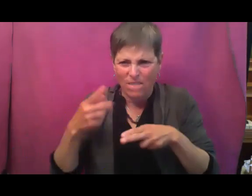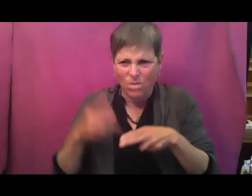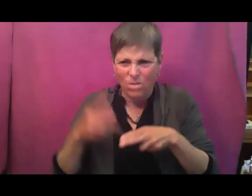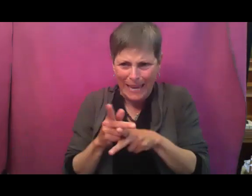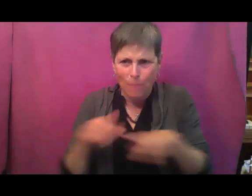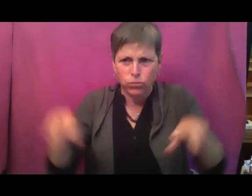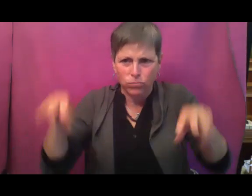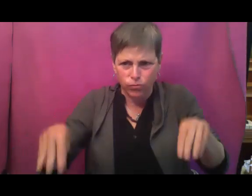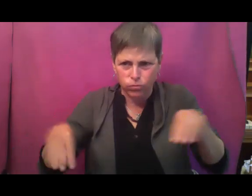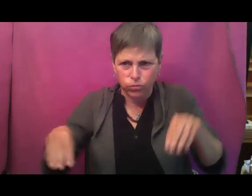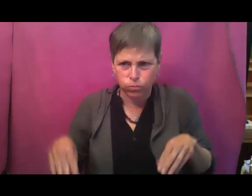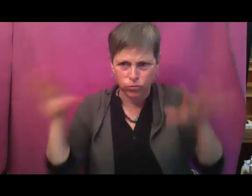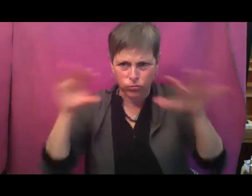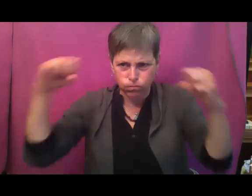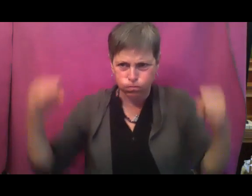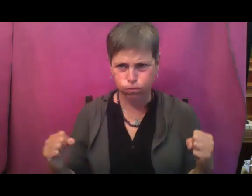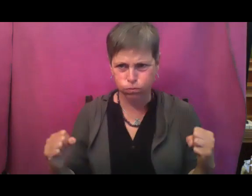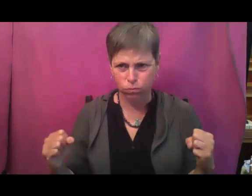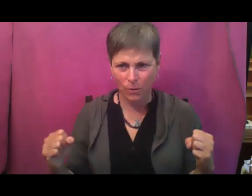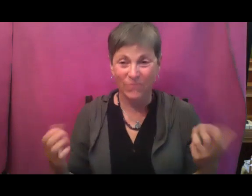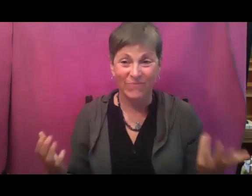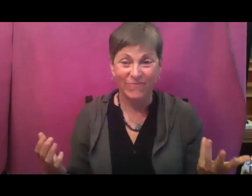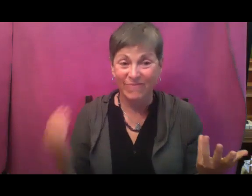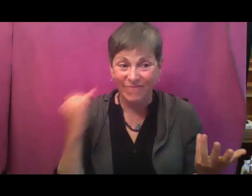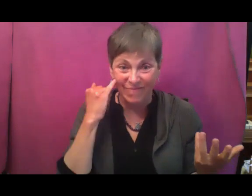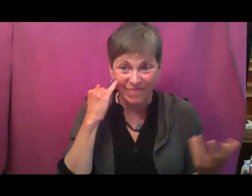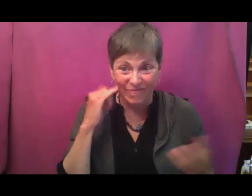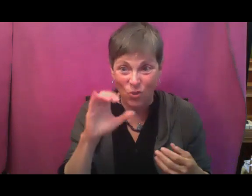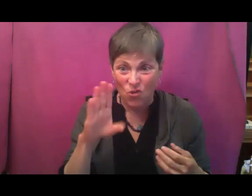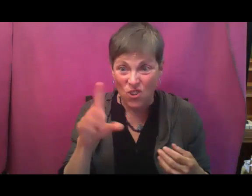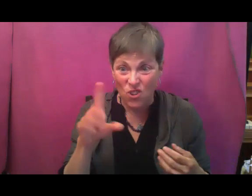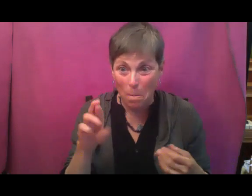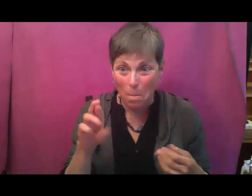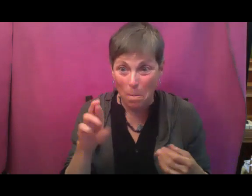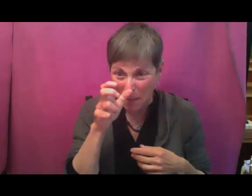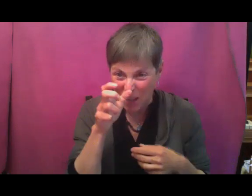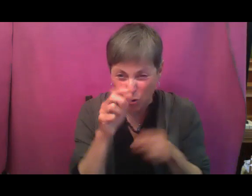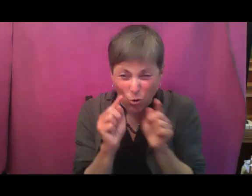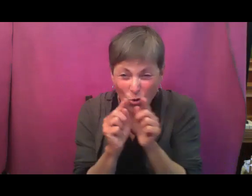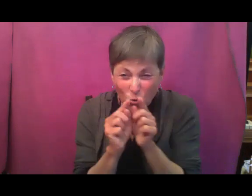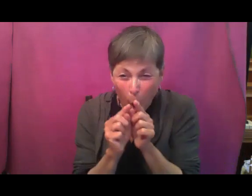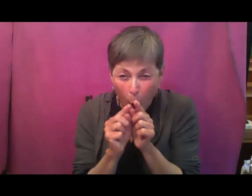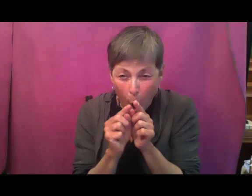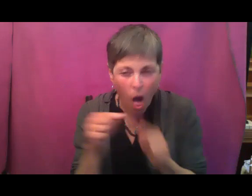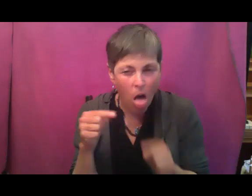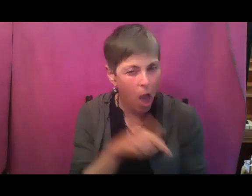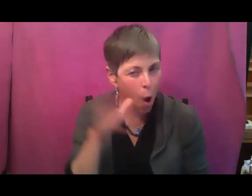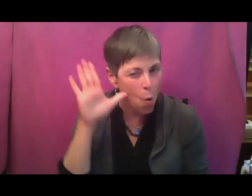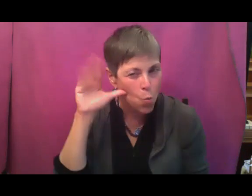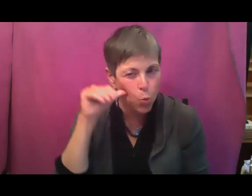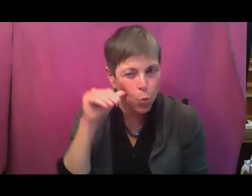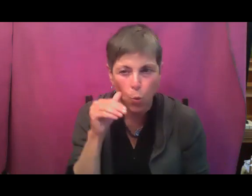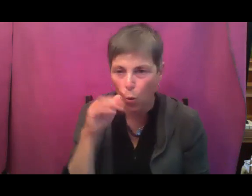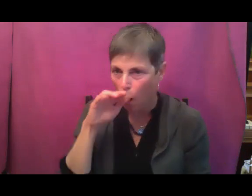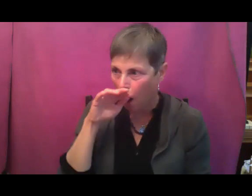Because here's the thing, cucumber beetles are small and they are so committed. They are so attracted to cucurbitacin,